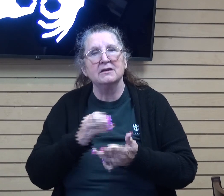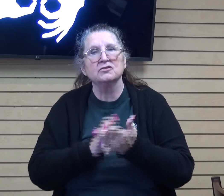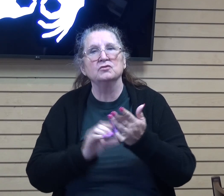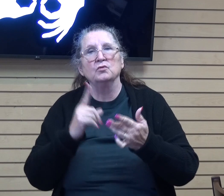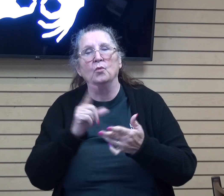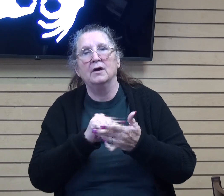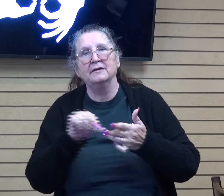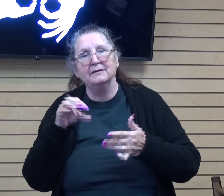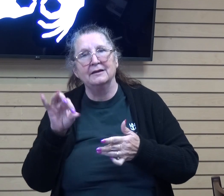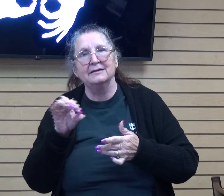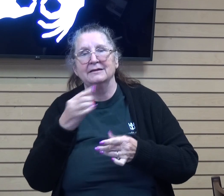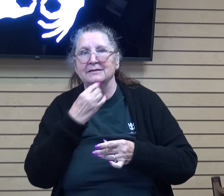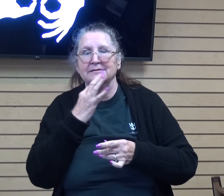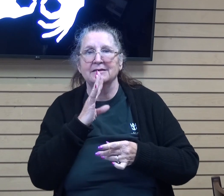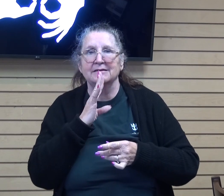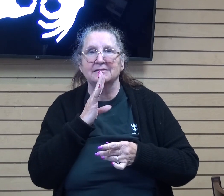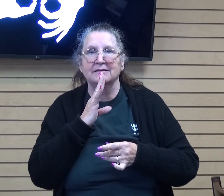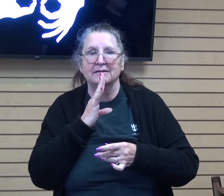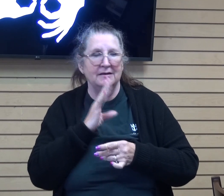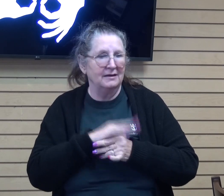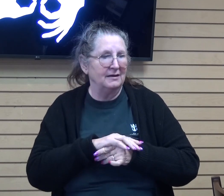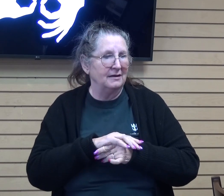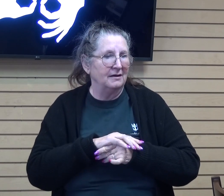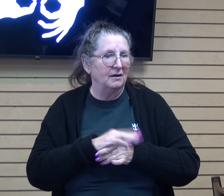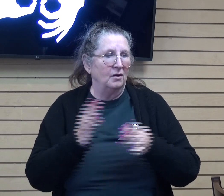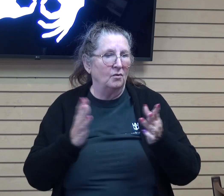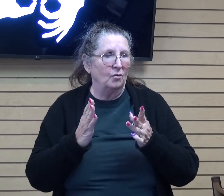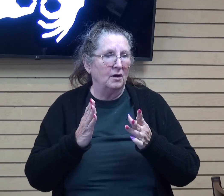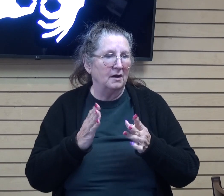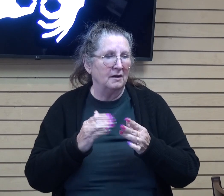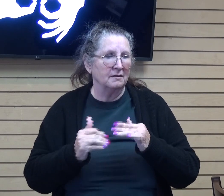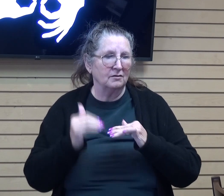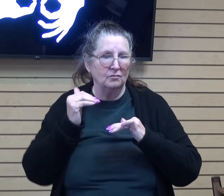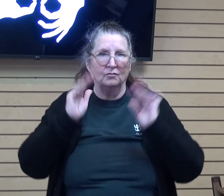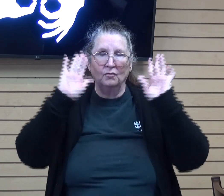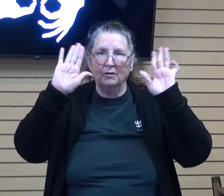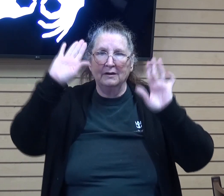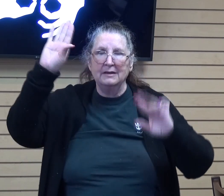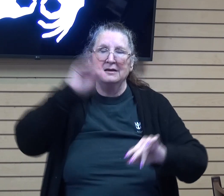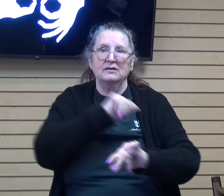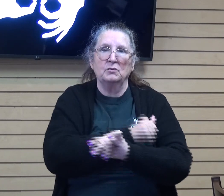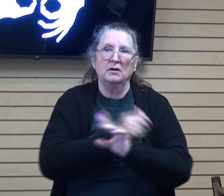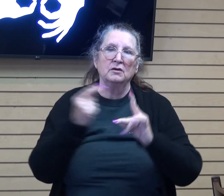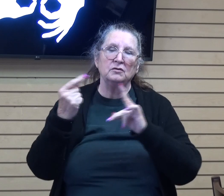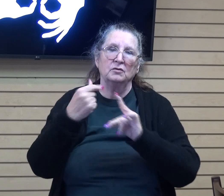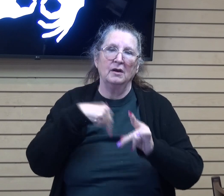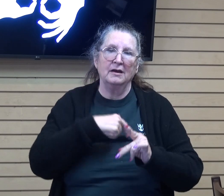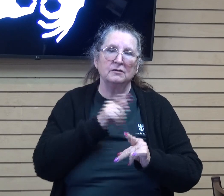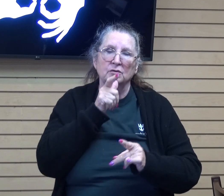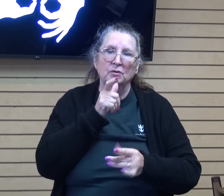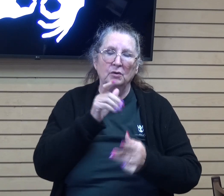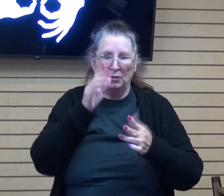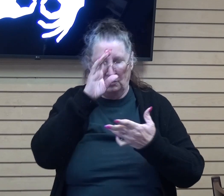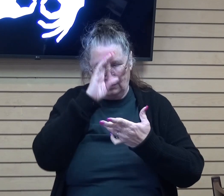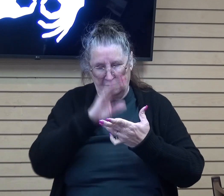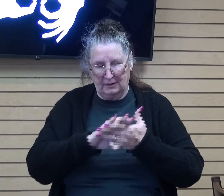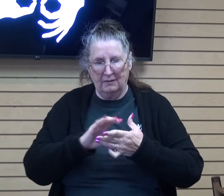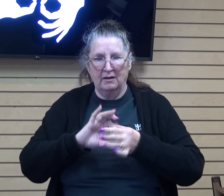and what is the exceeding greatness of his power towards us who believe according to the working of his mighty